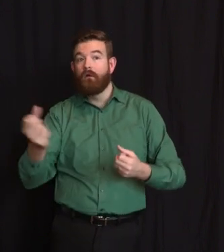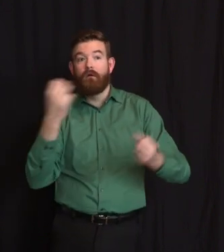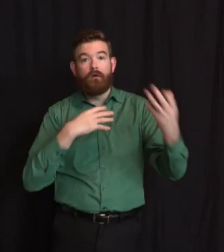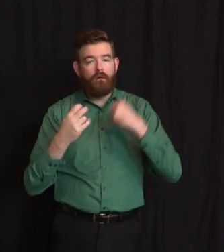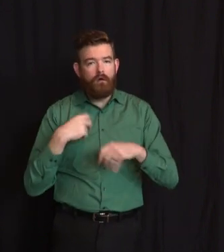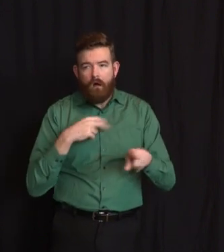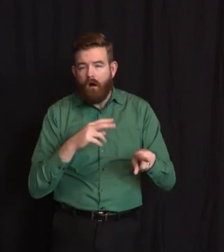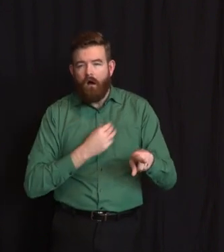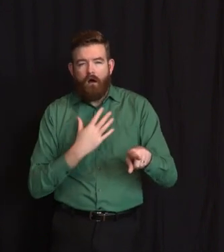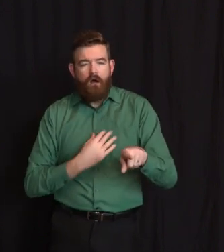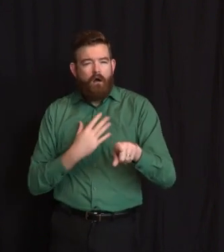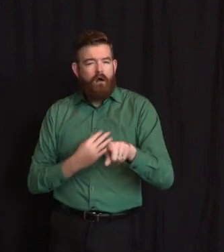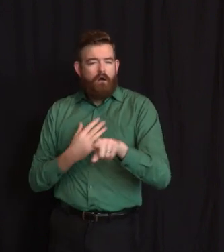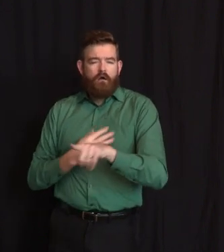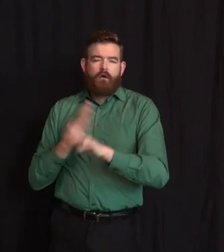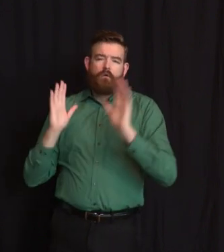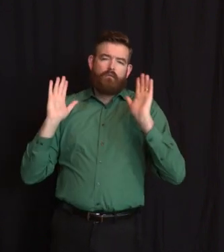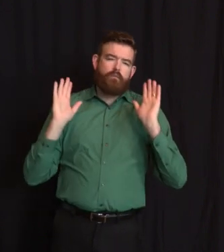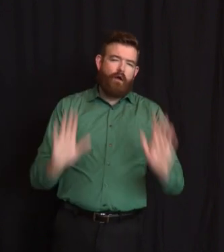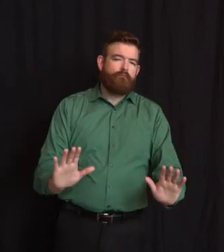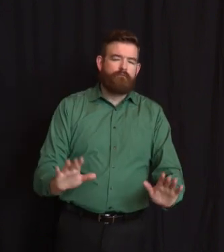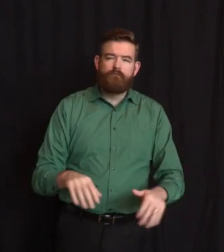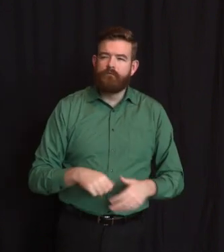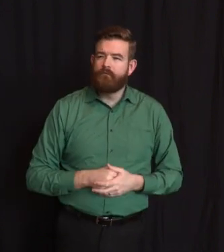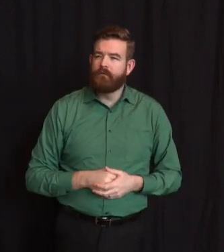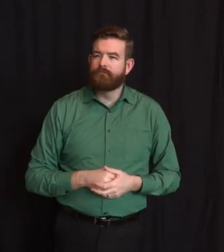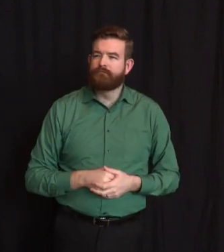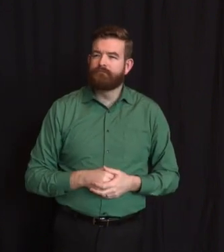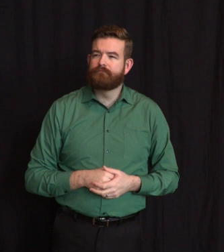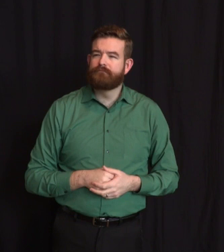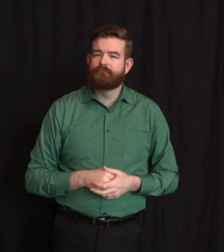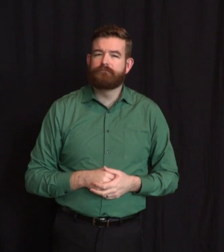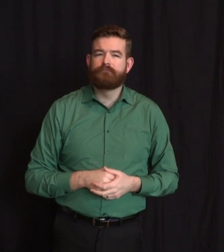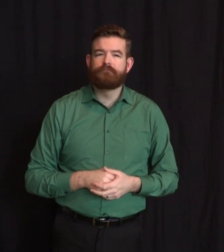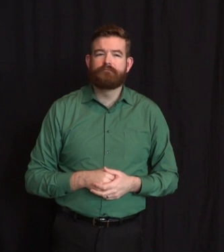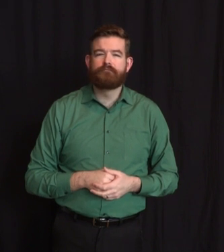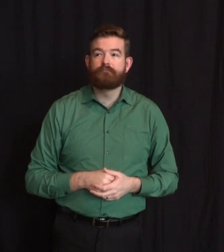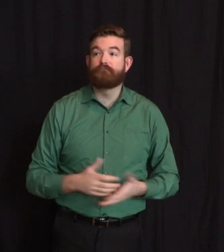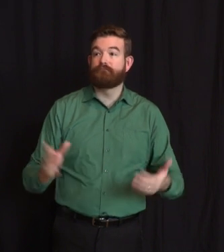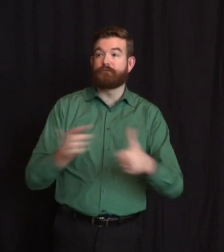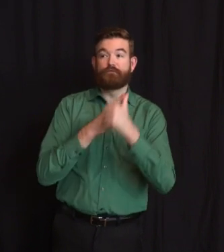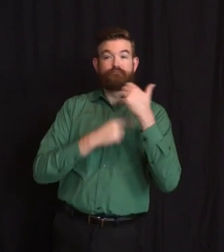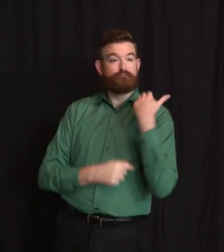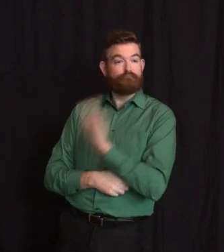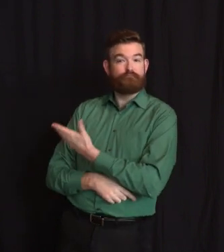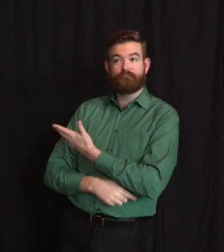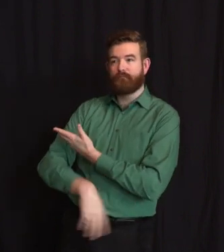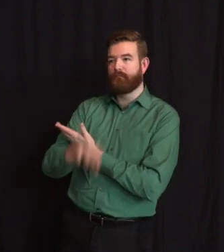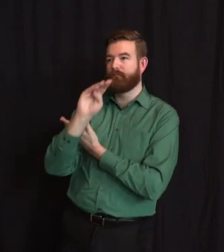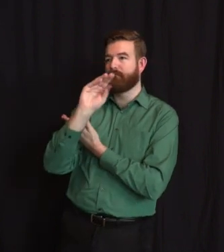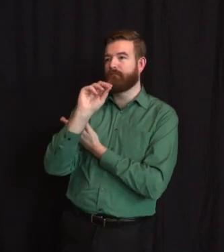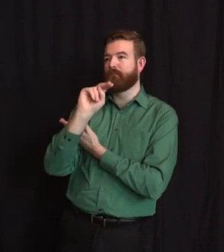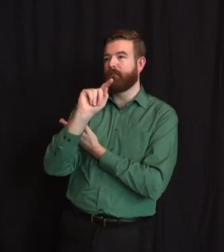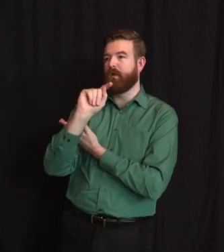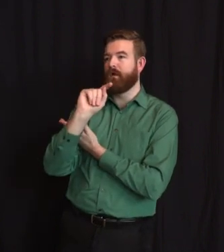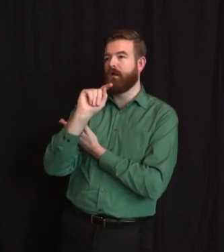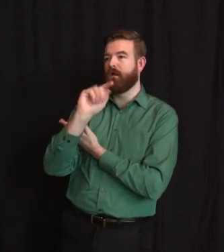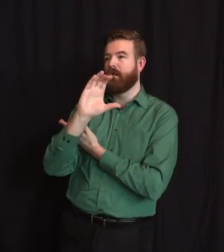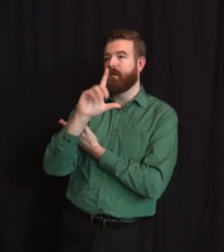Keep forwarding them. First, want to give a shout out to the Montclair Drifters. And with a special credit to my partner